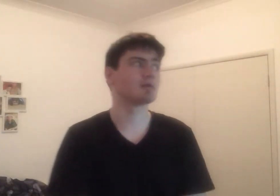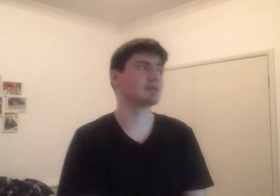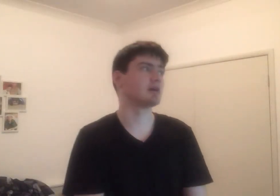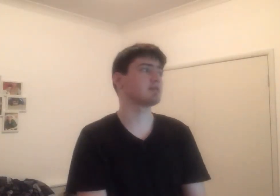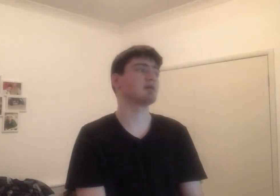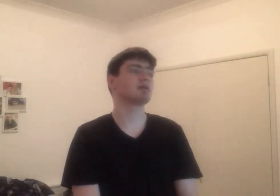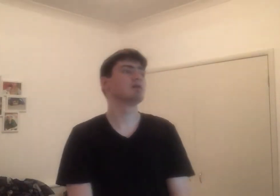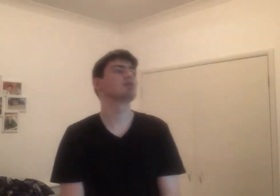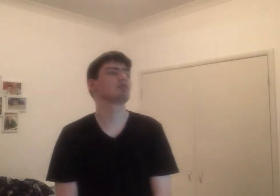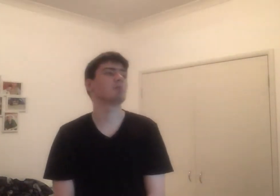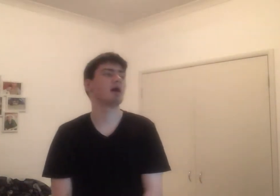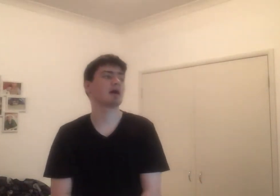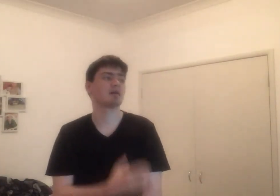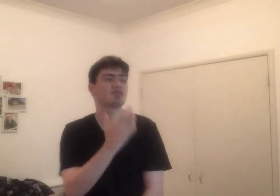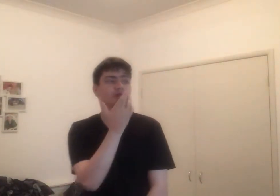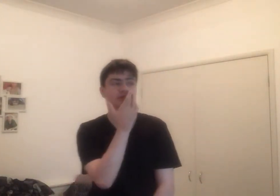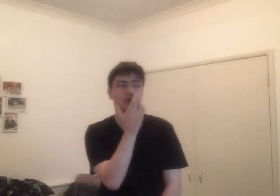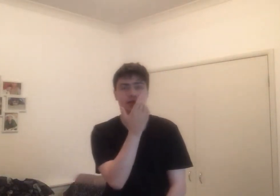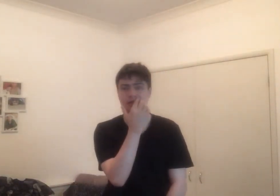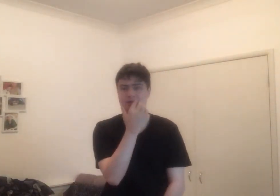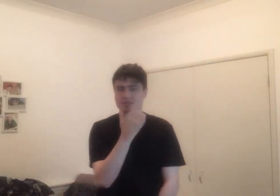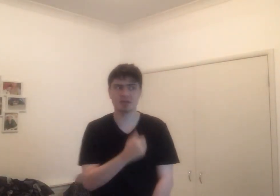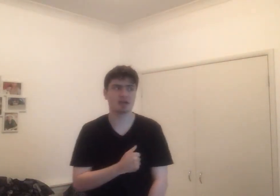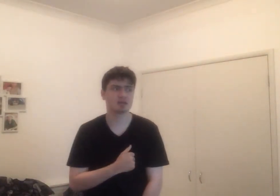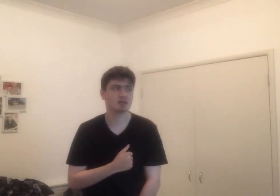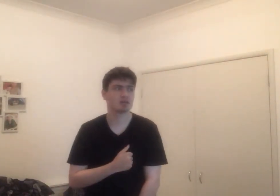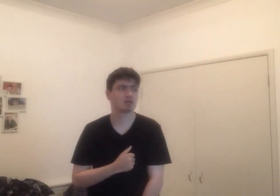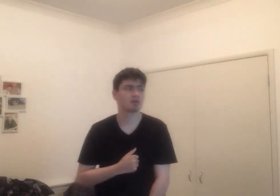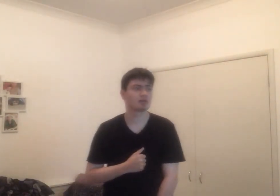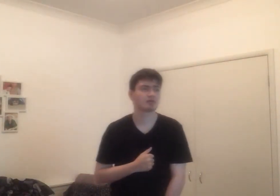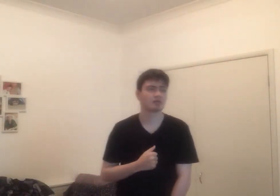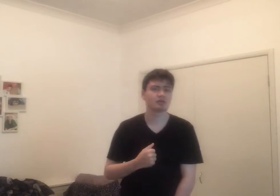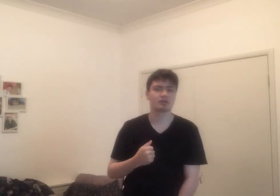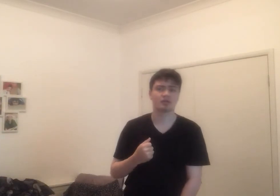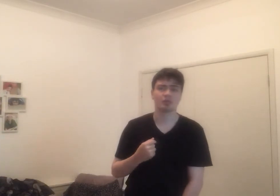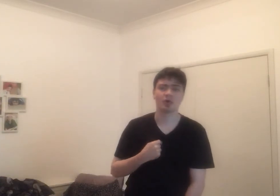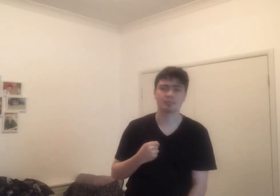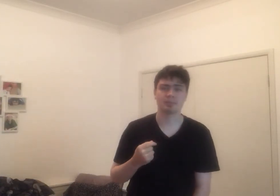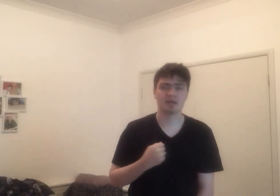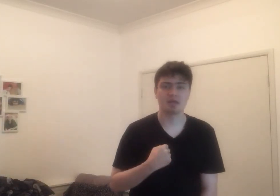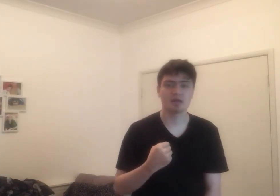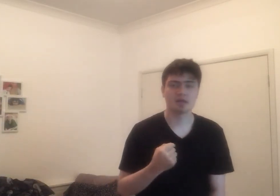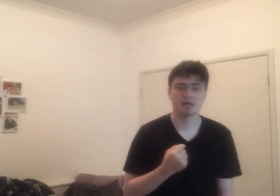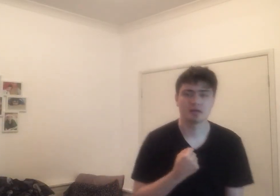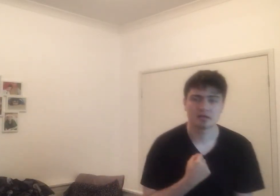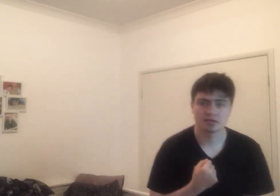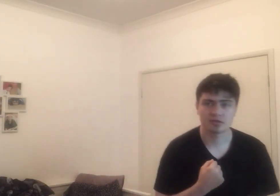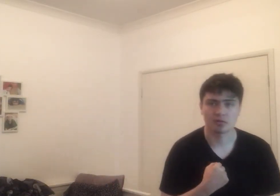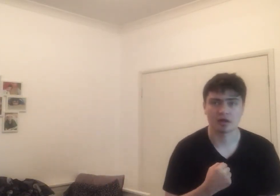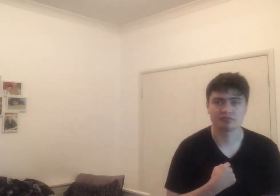2019 so I might have 2020 instead it won't be so have